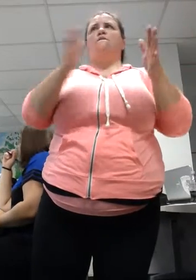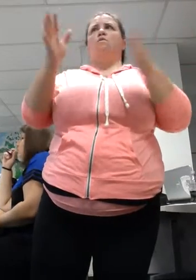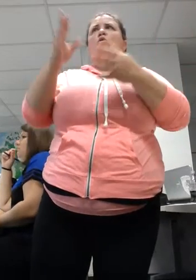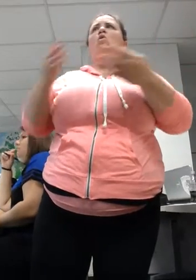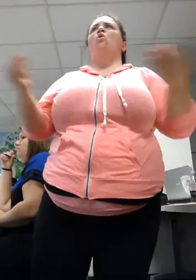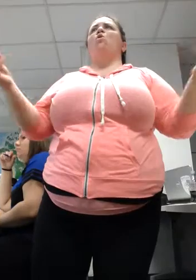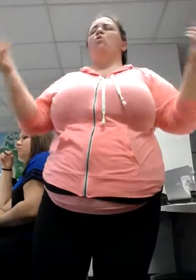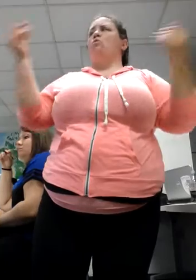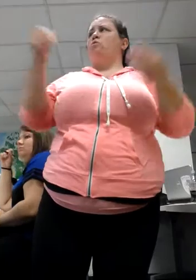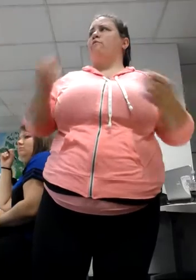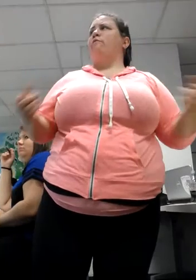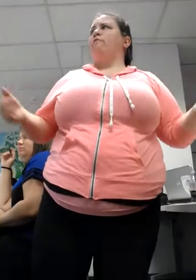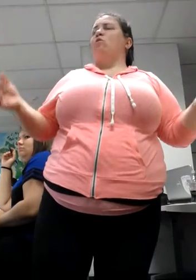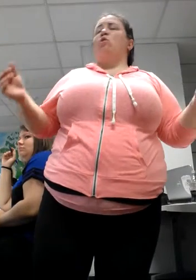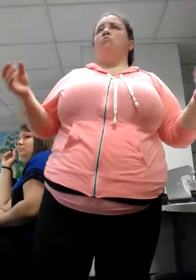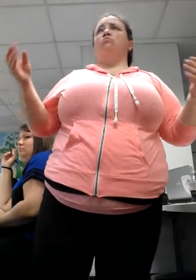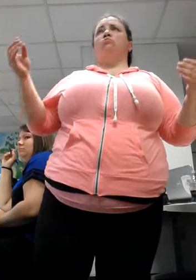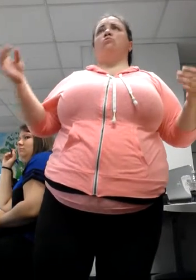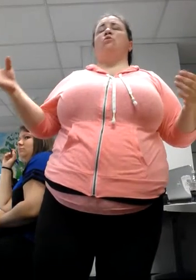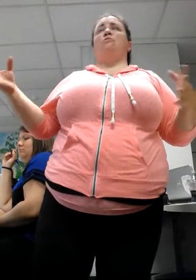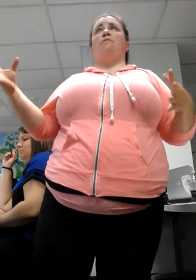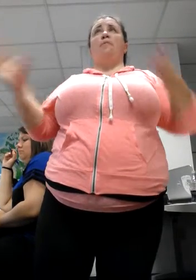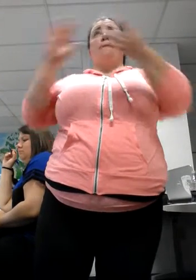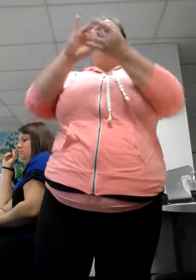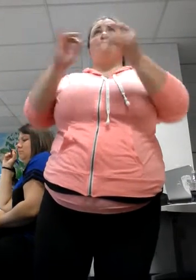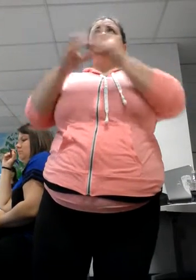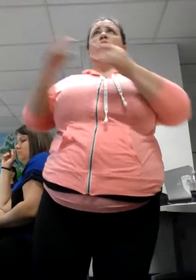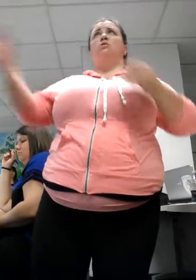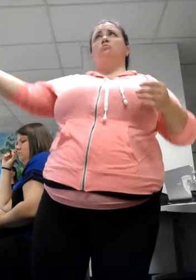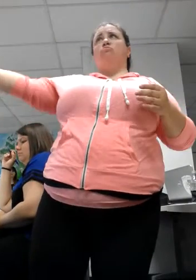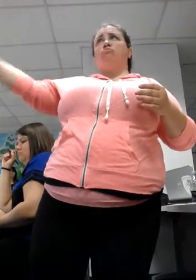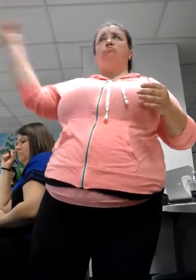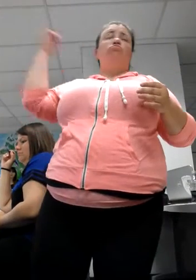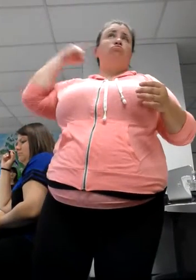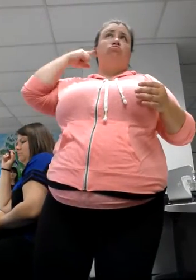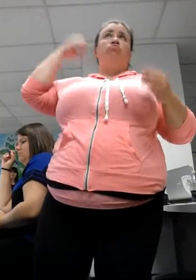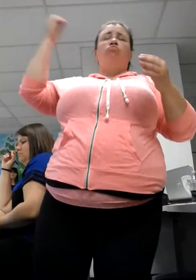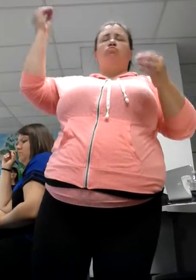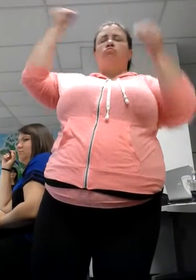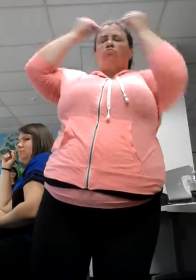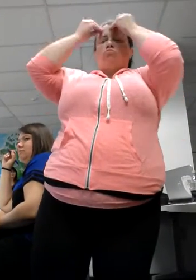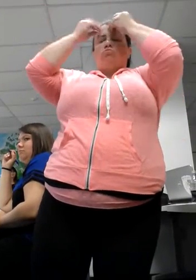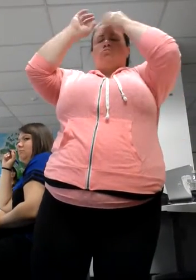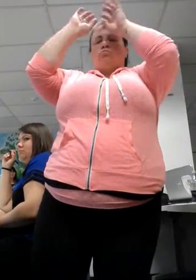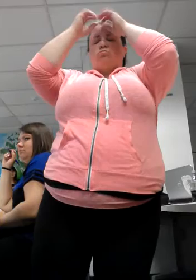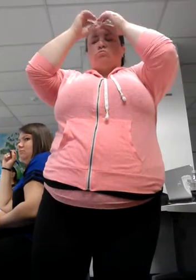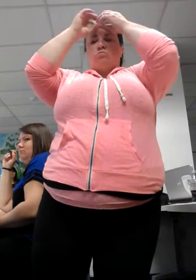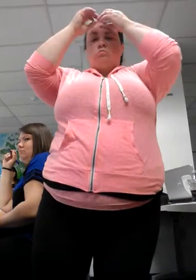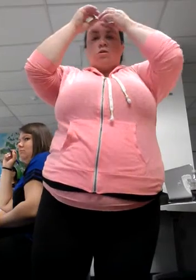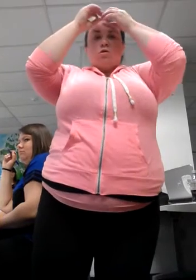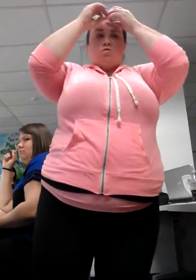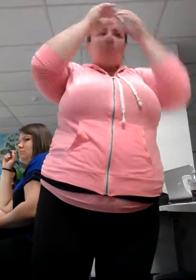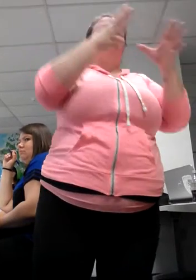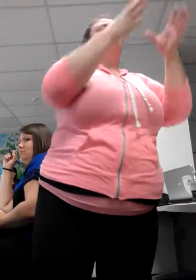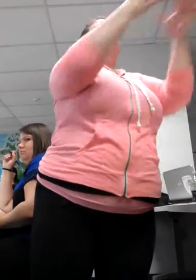message and then when you start, here's that concept, was it nice and smooth and did it look good? Does that make sense?